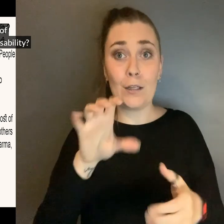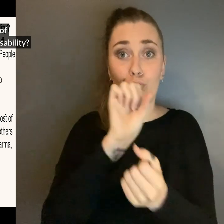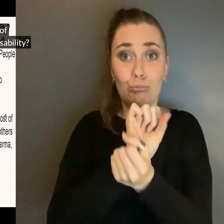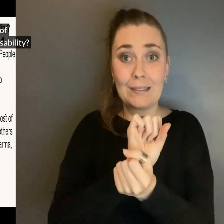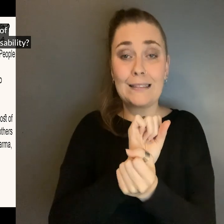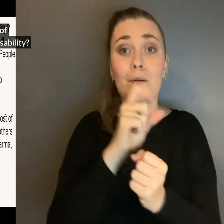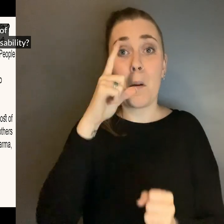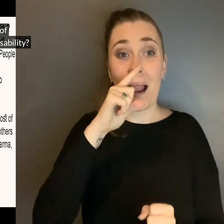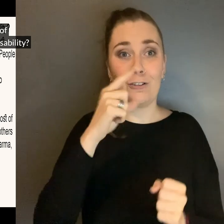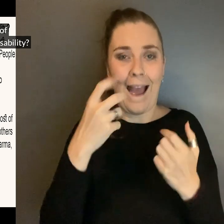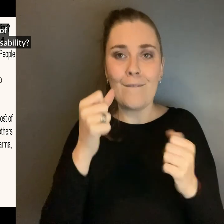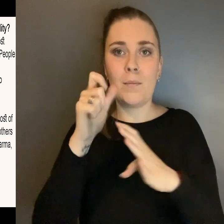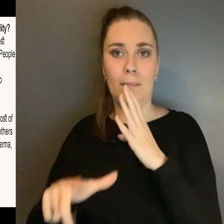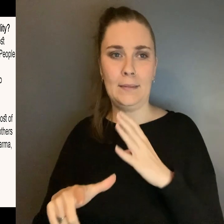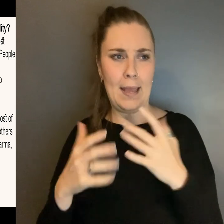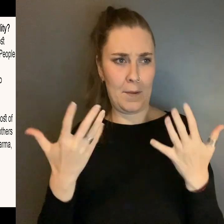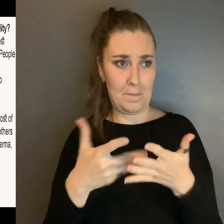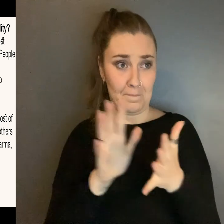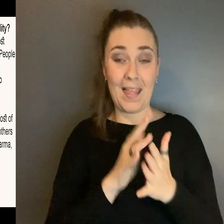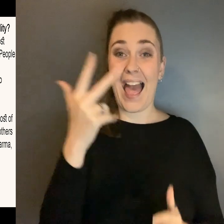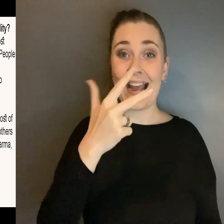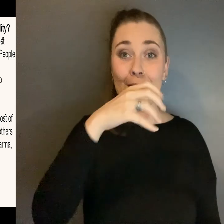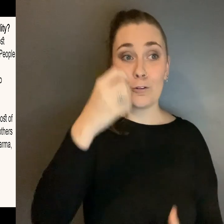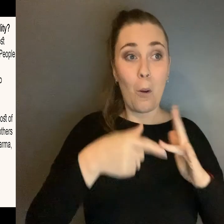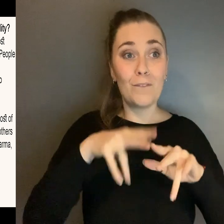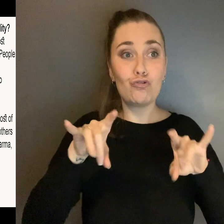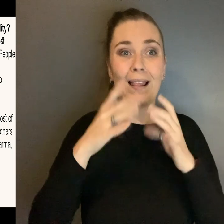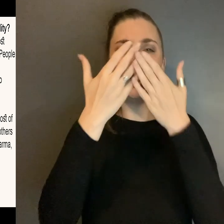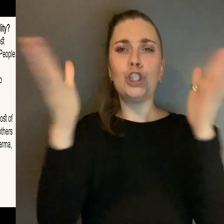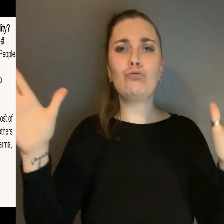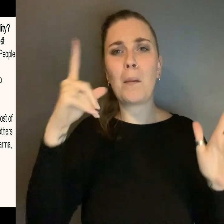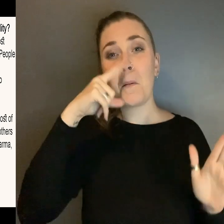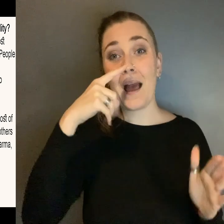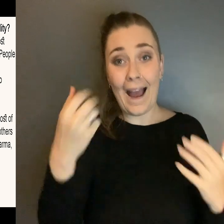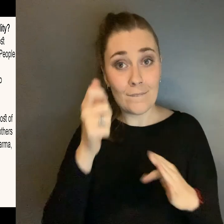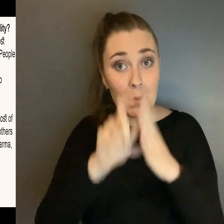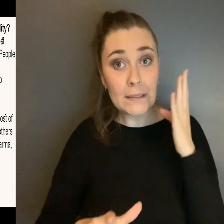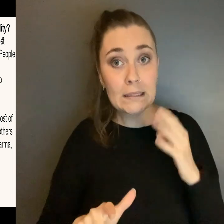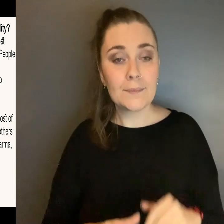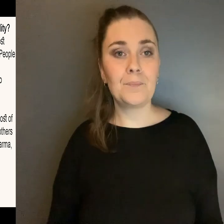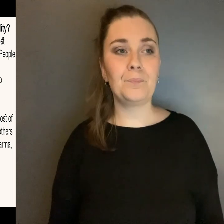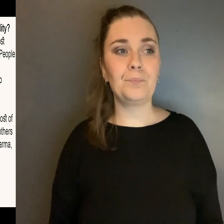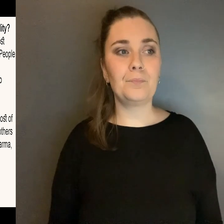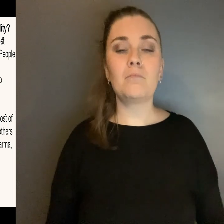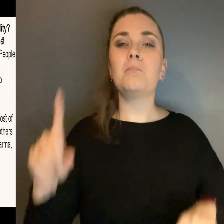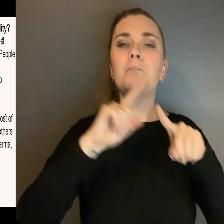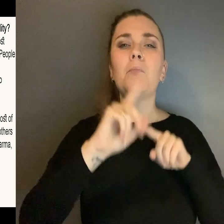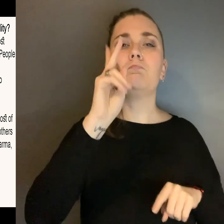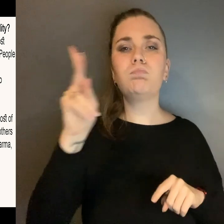population has a disability? 18% of Australia's general population has a disability The most common type of